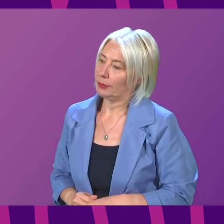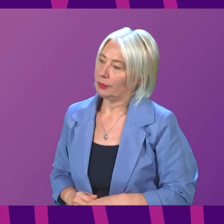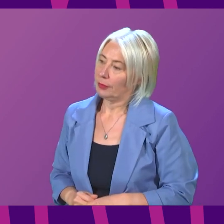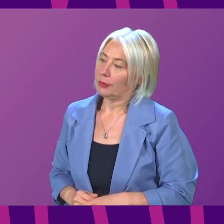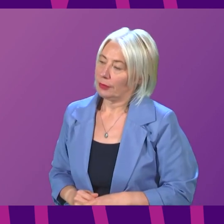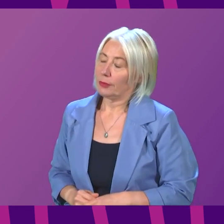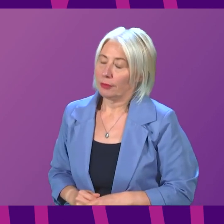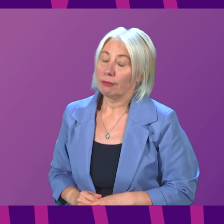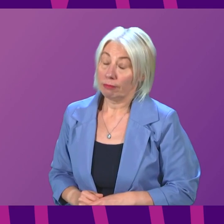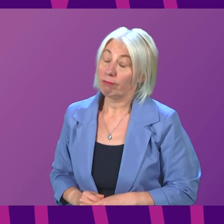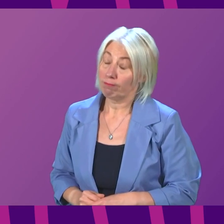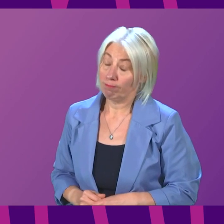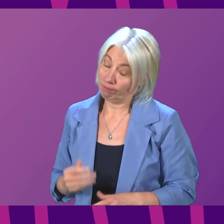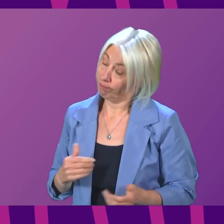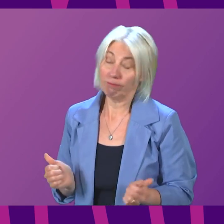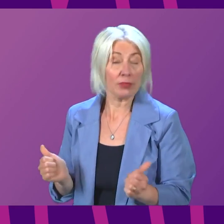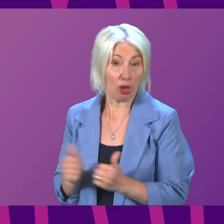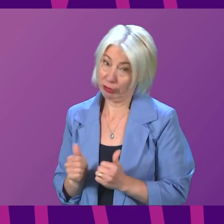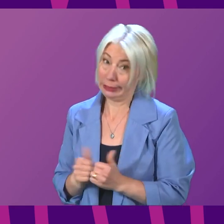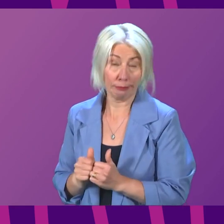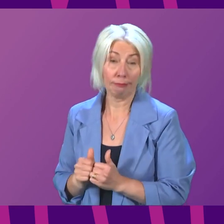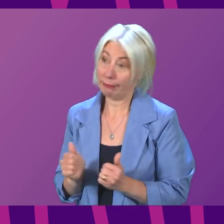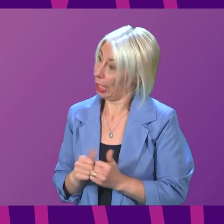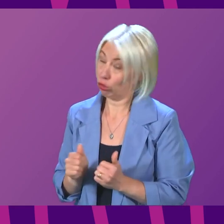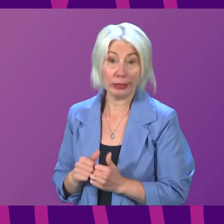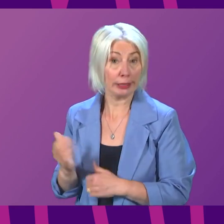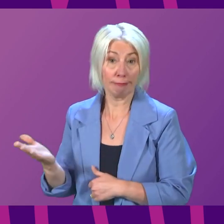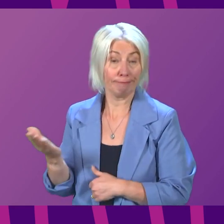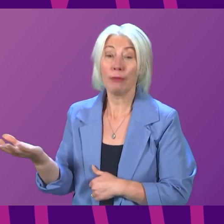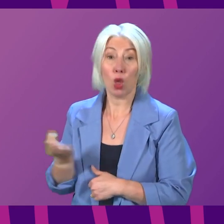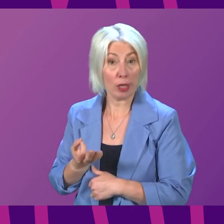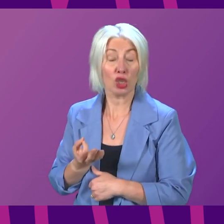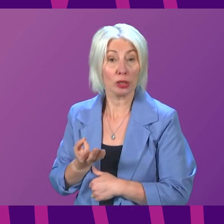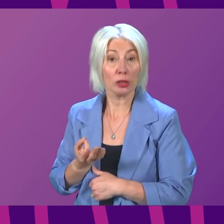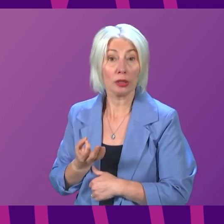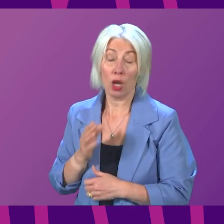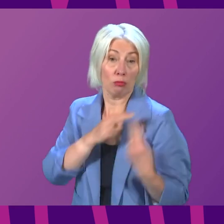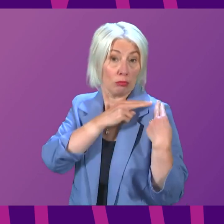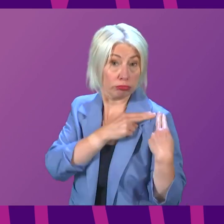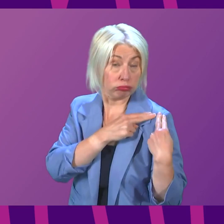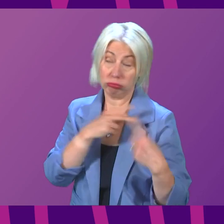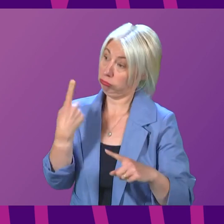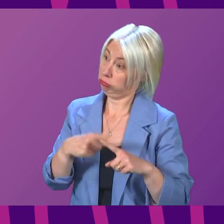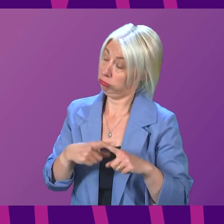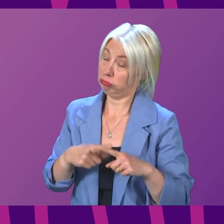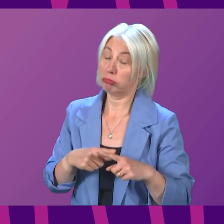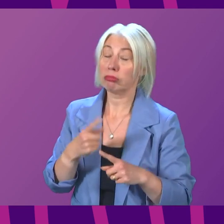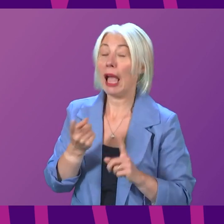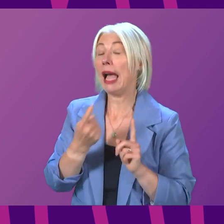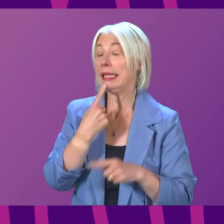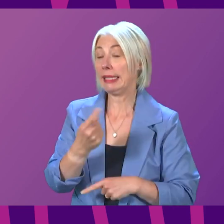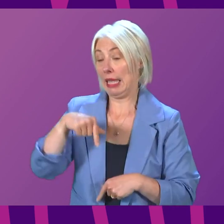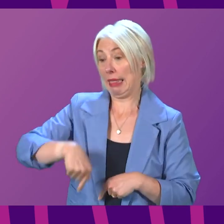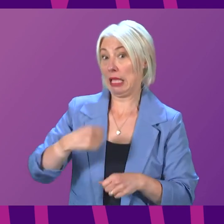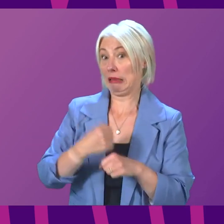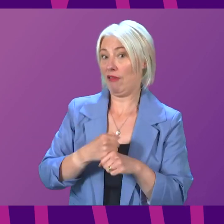Firstly, I agree with much of the sentiment, actually, of the question, and I agree we have a duty to act urgently, and I come back to what this Government is doing